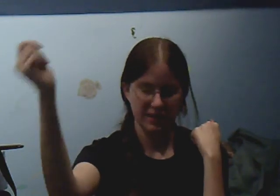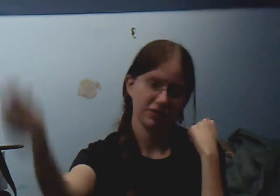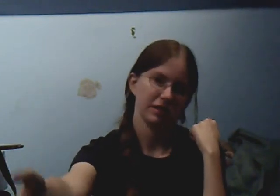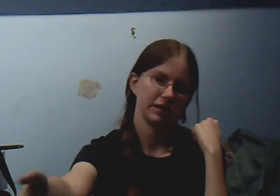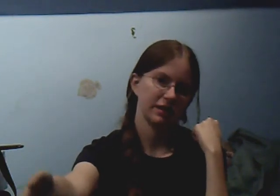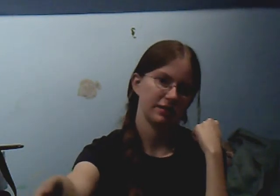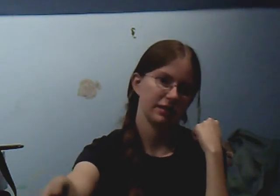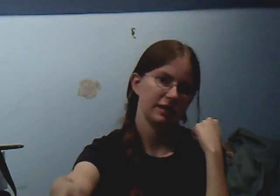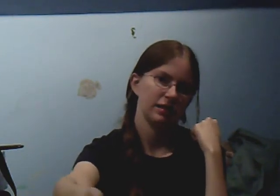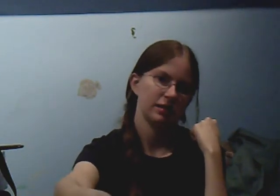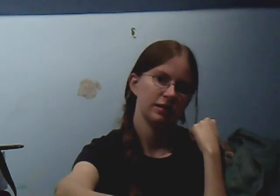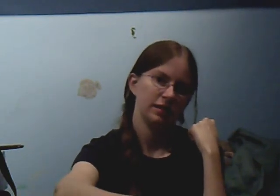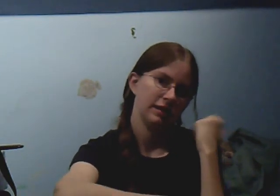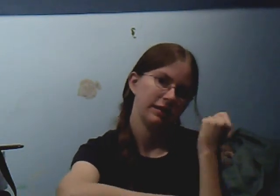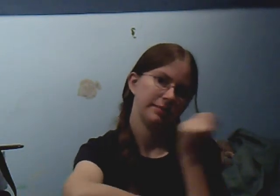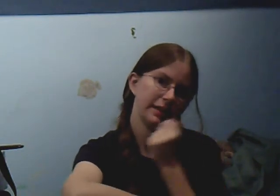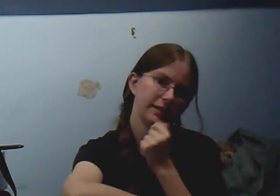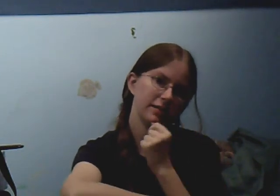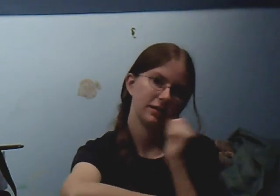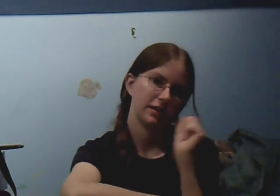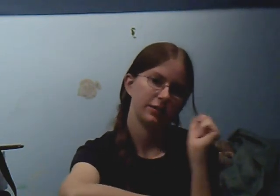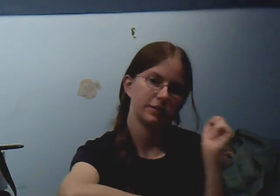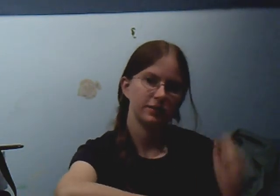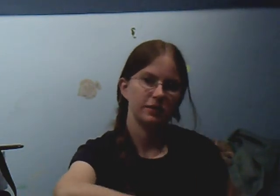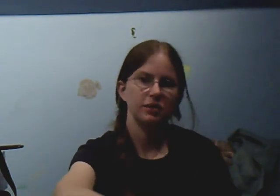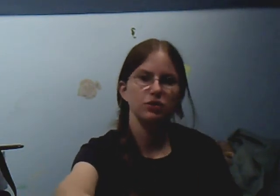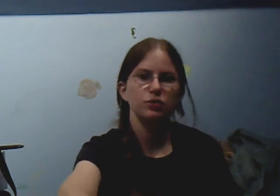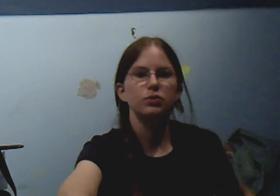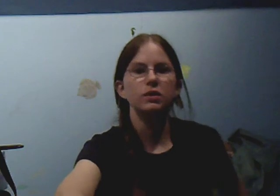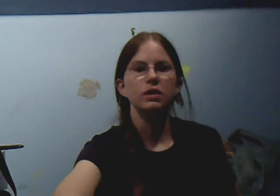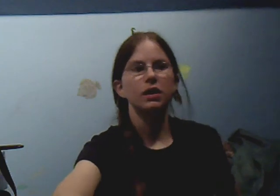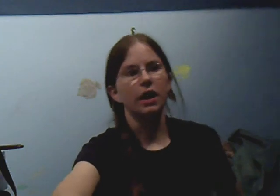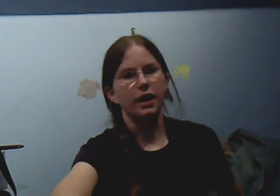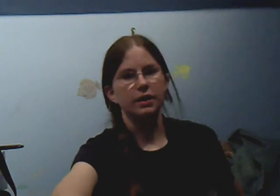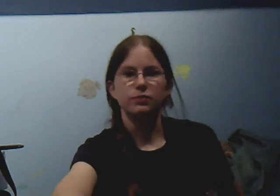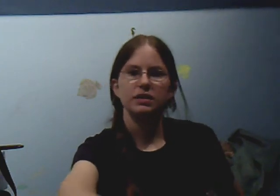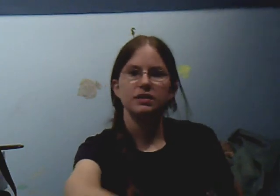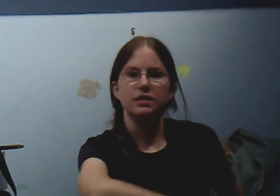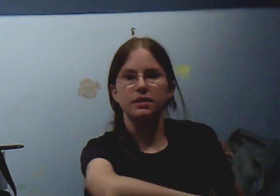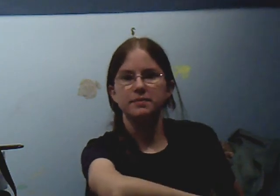That's all I gotta say. Bex, I will see you on Wednesday.